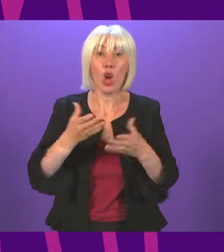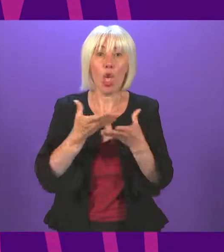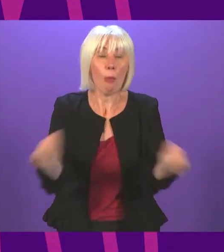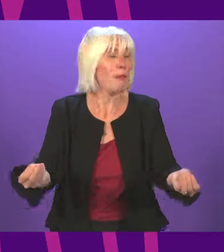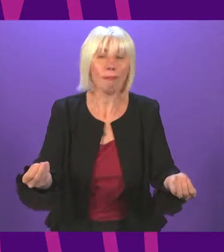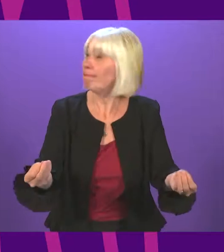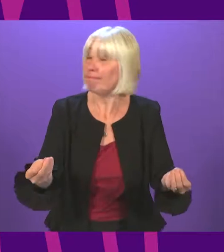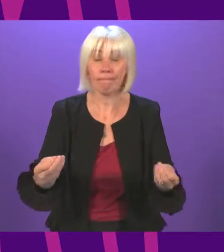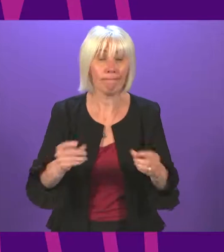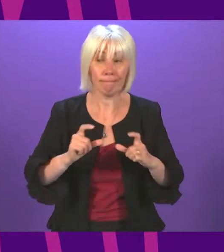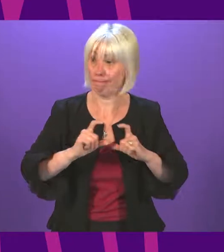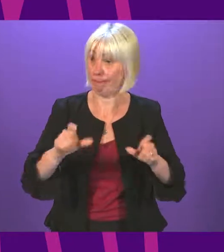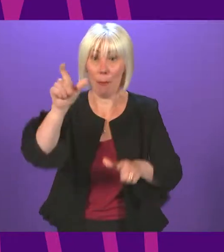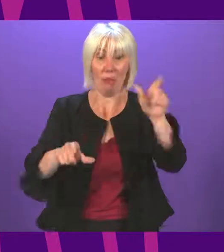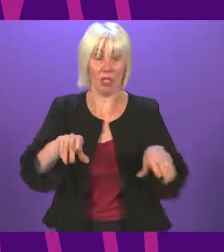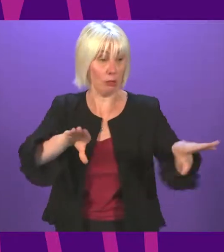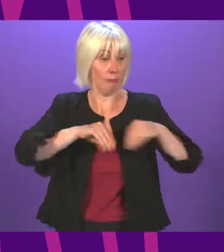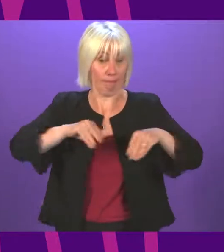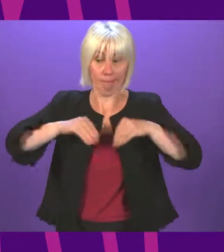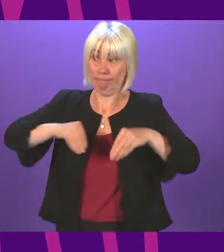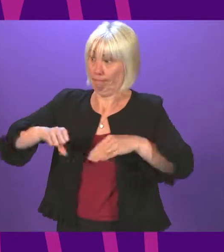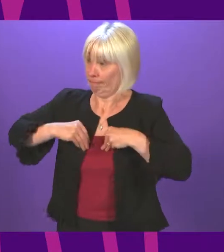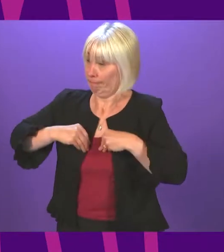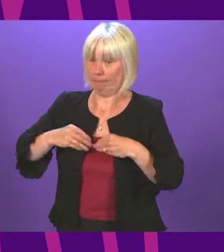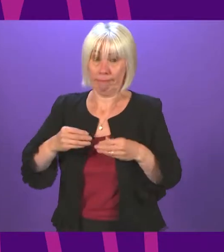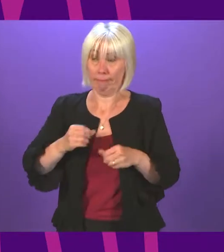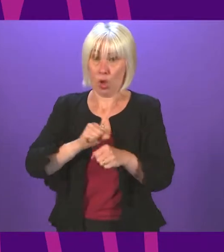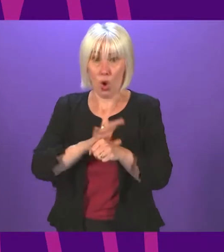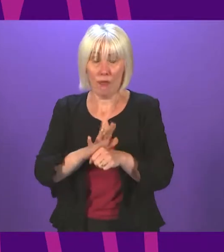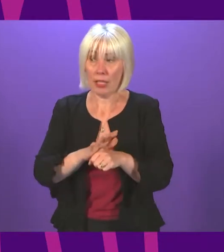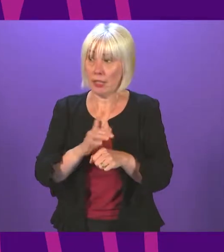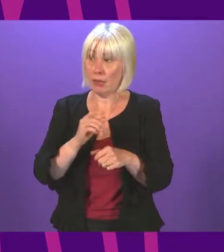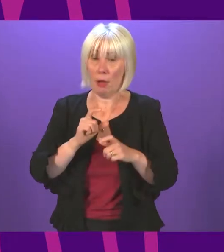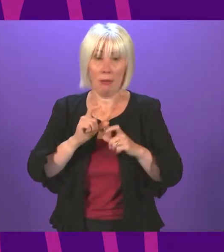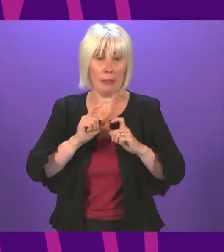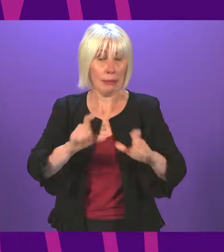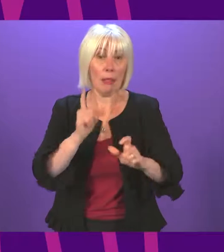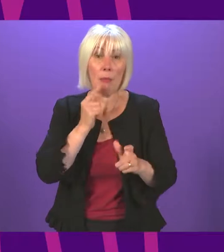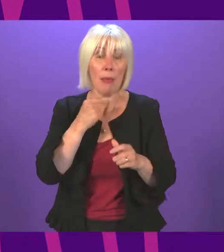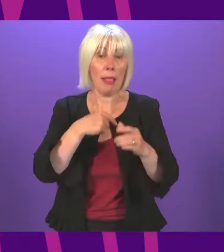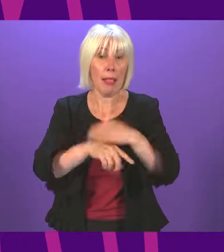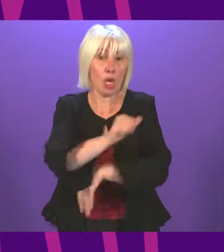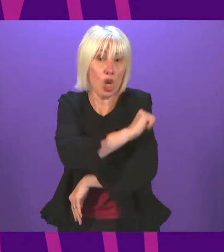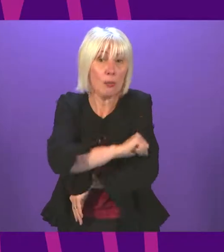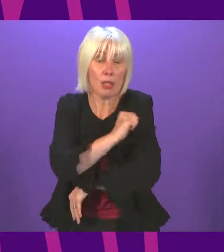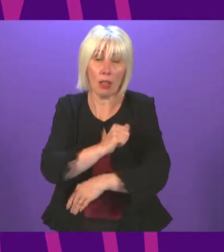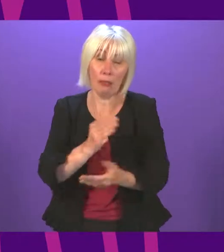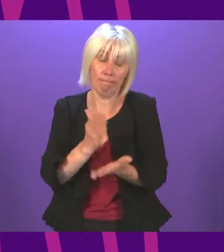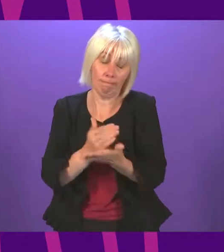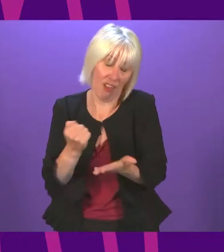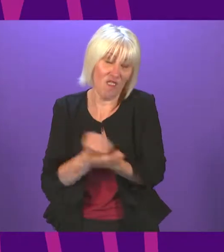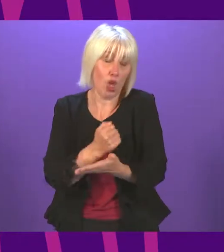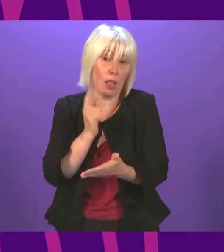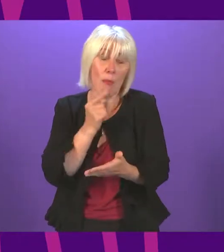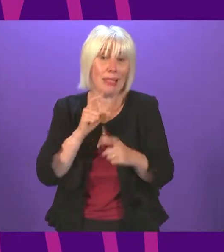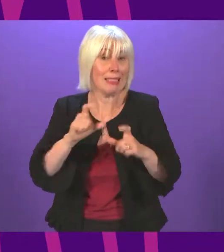getting Covid. People are still hospitalized by Covid. Sadly, people are still dying from Covid and people are still getting